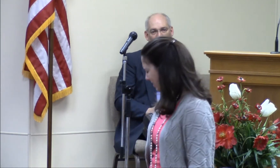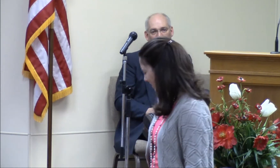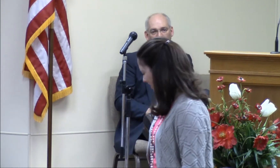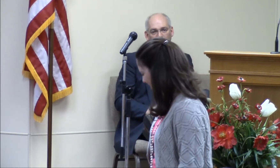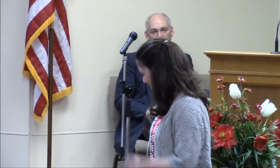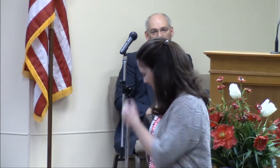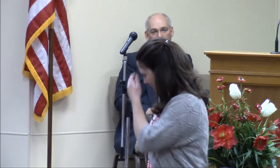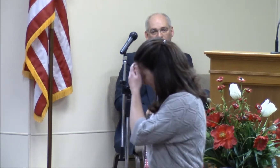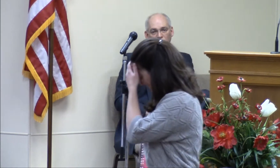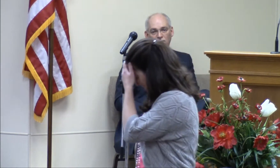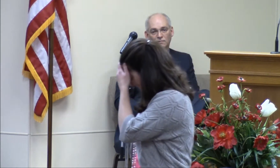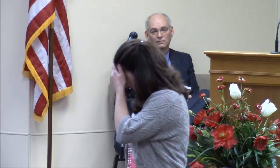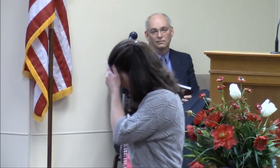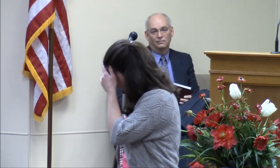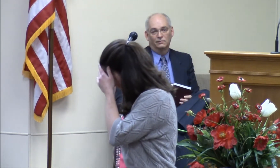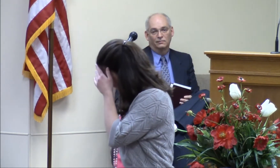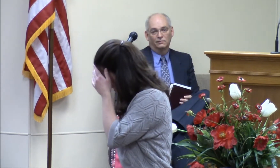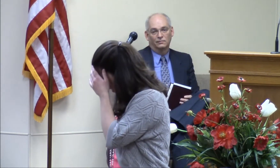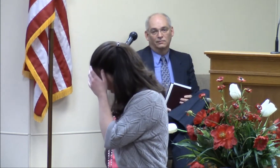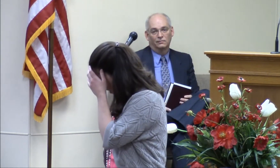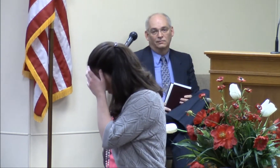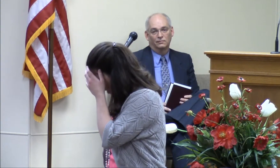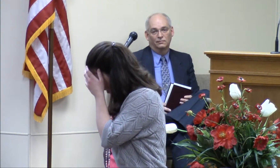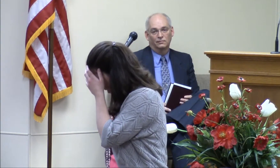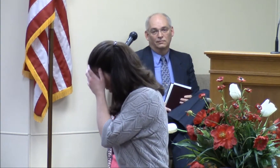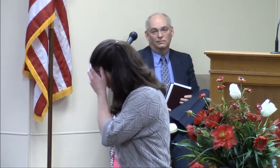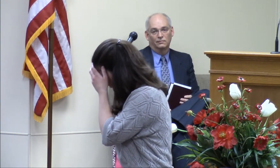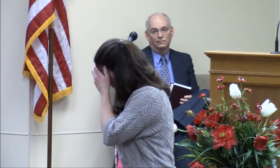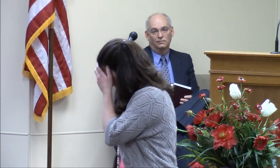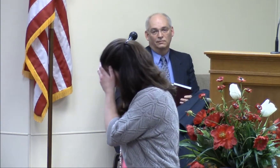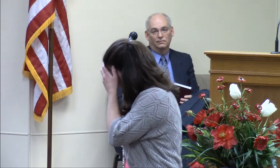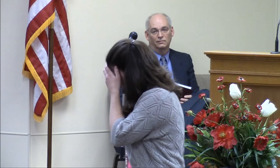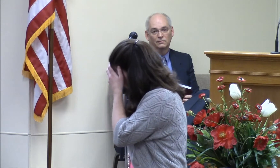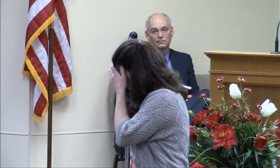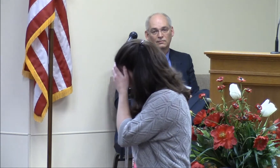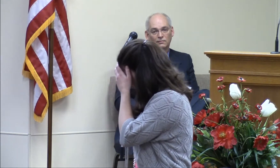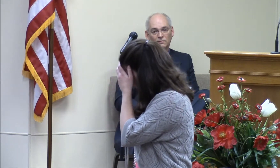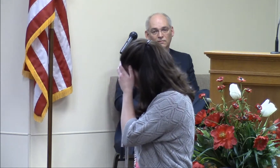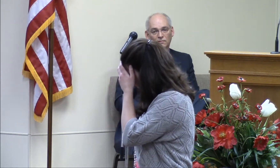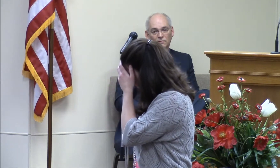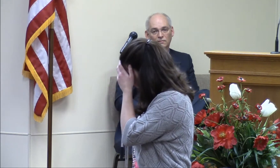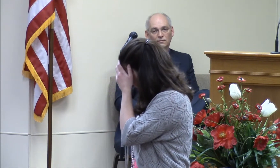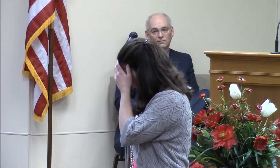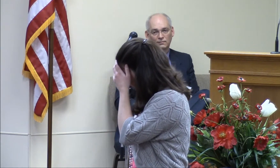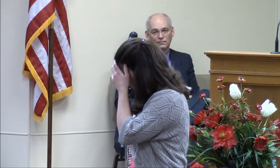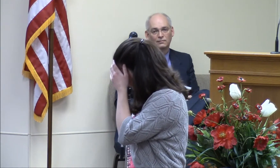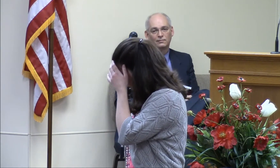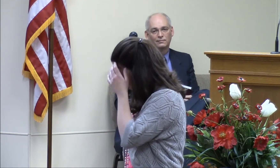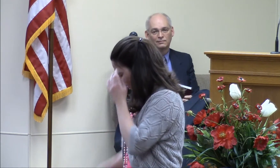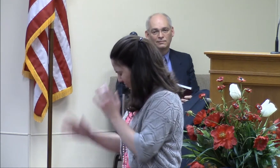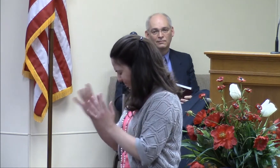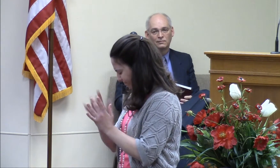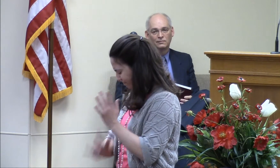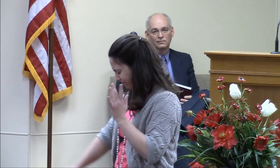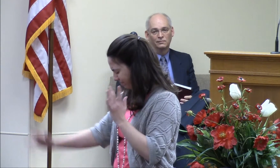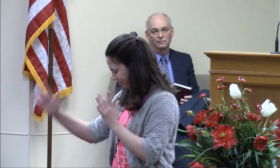I bowed my head and I turned to go When I